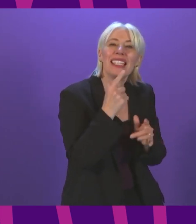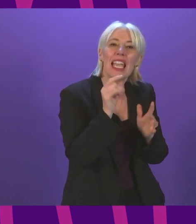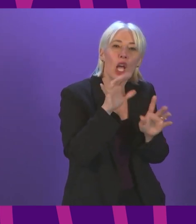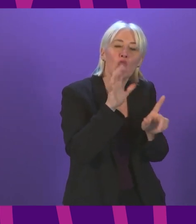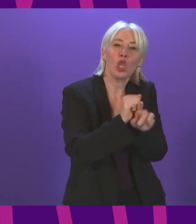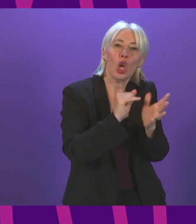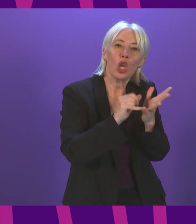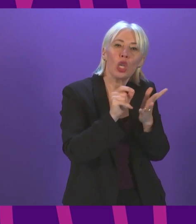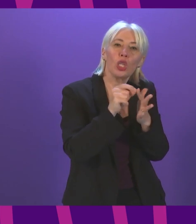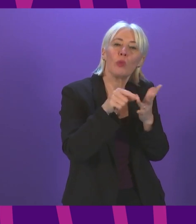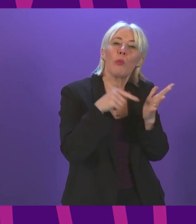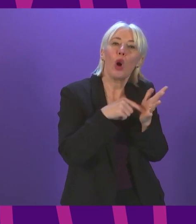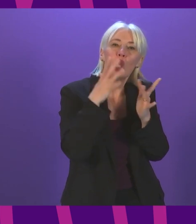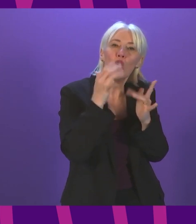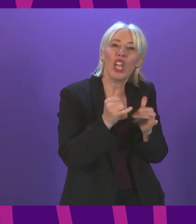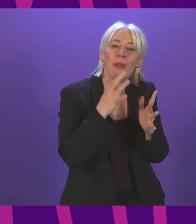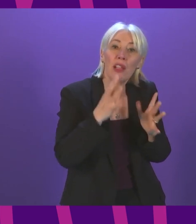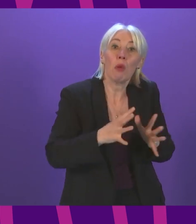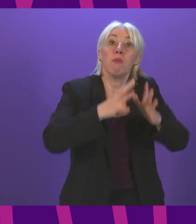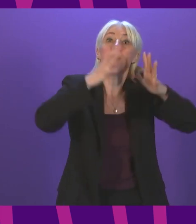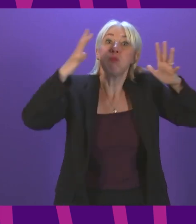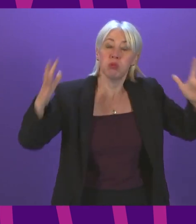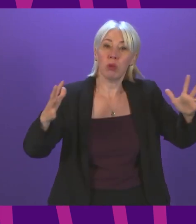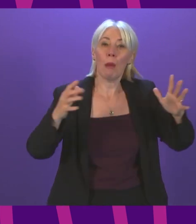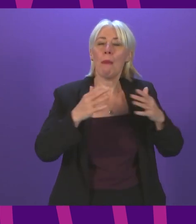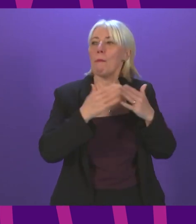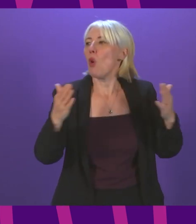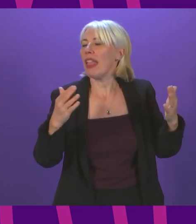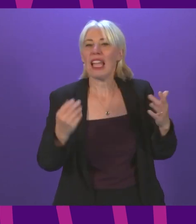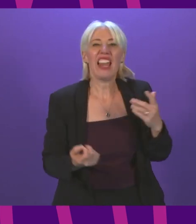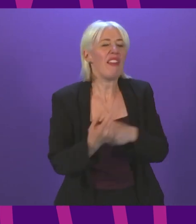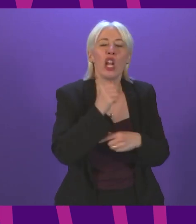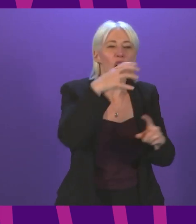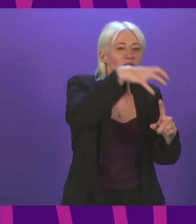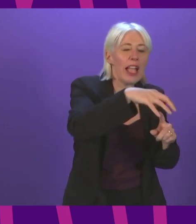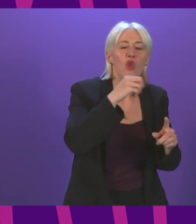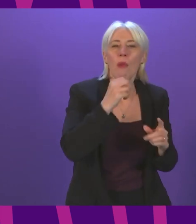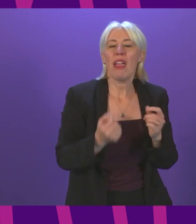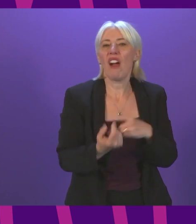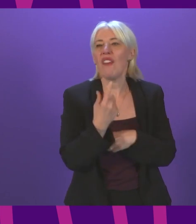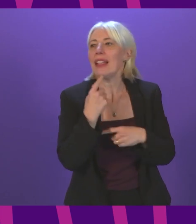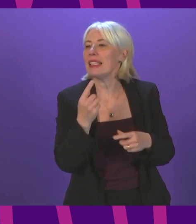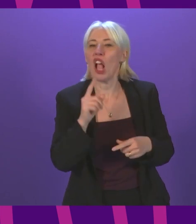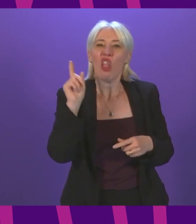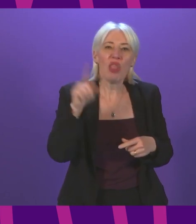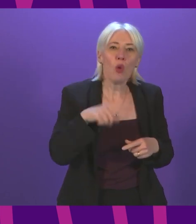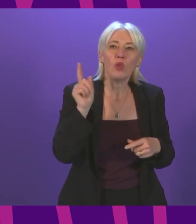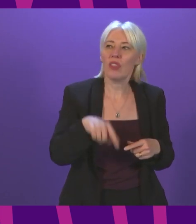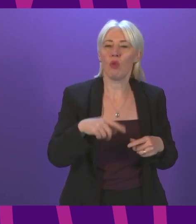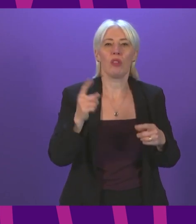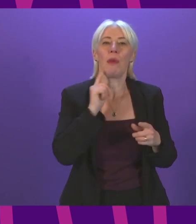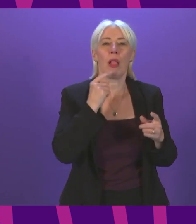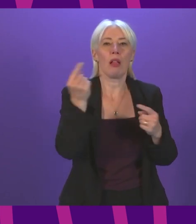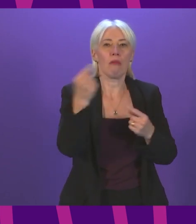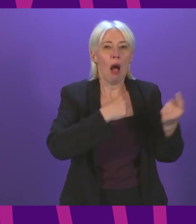significantly bigger, less venues and more events where there may be thousands of people or several hundred